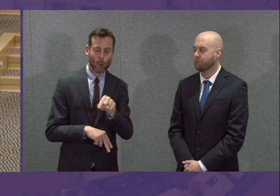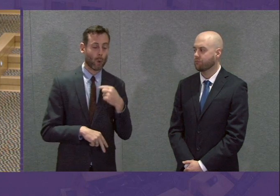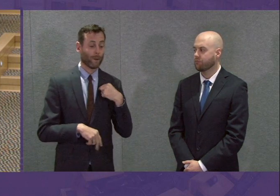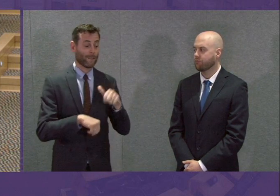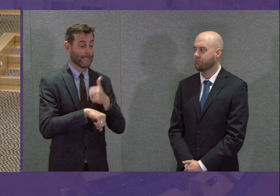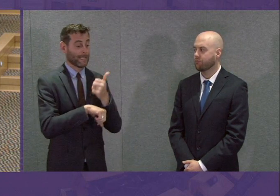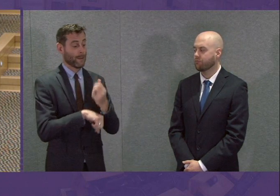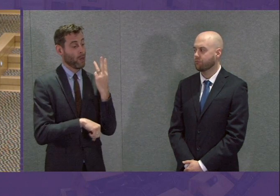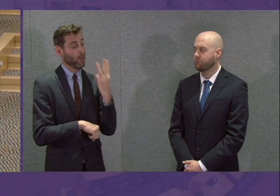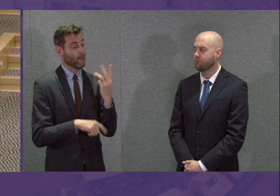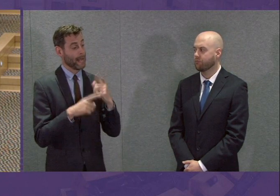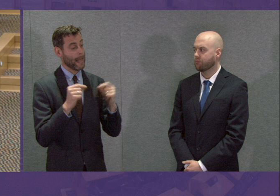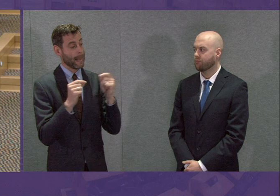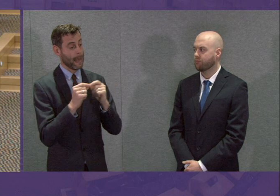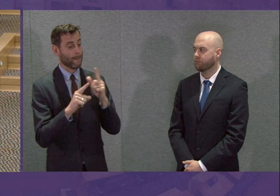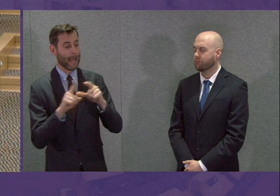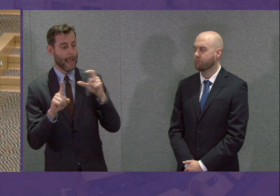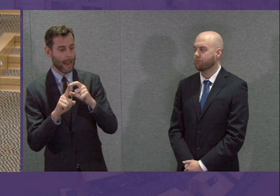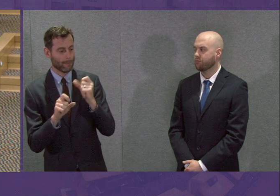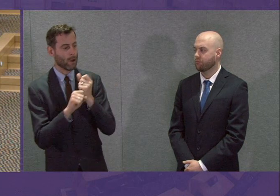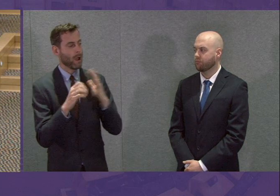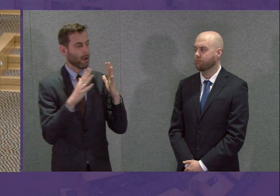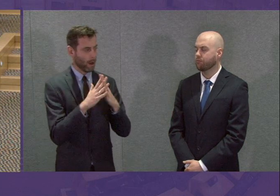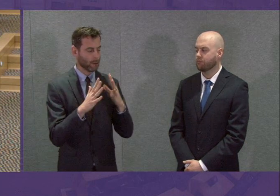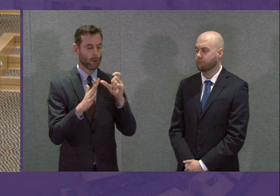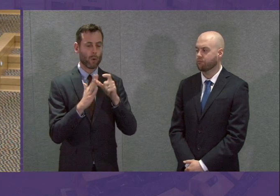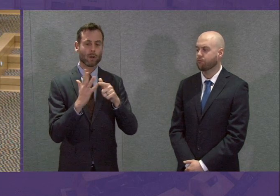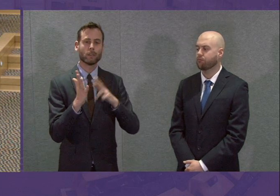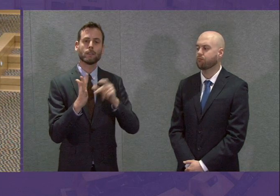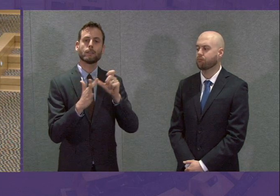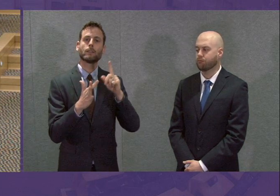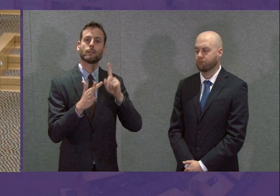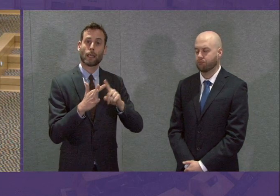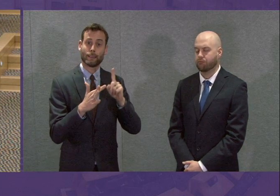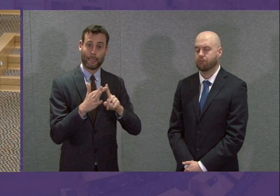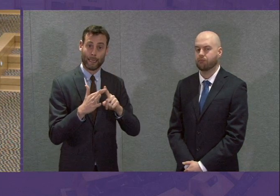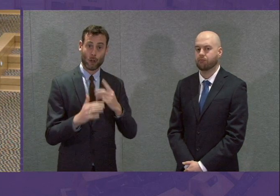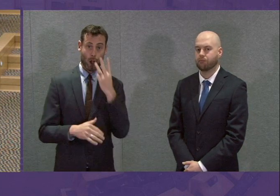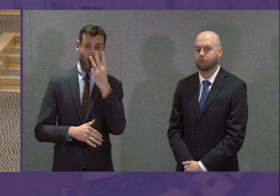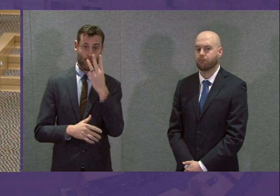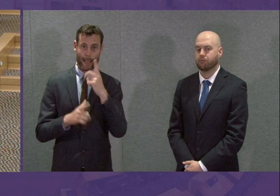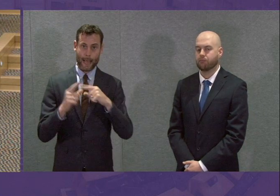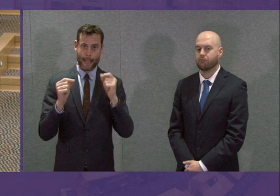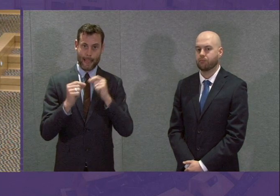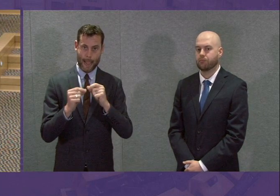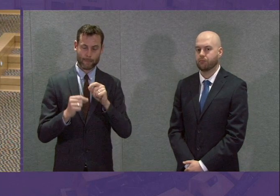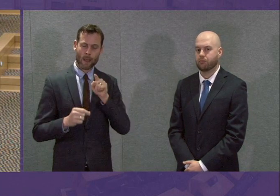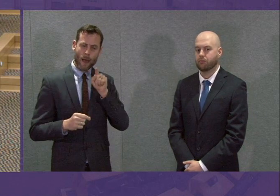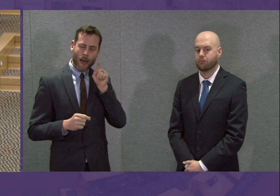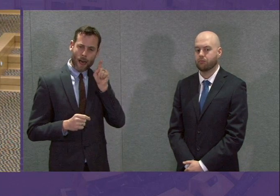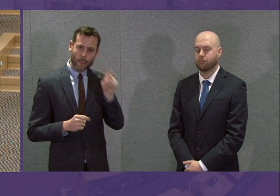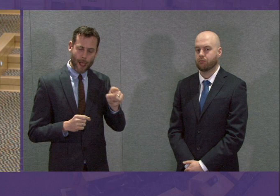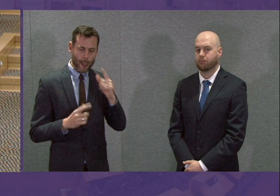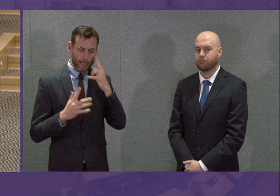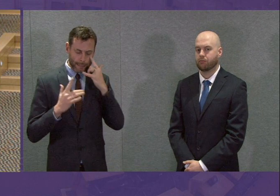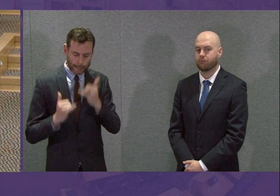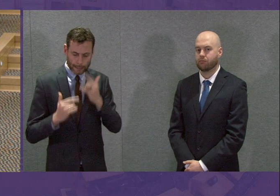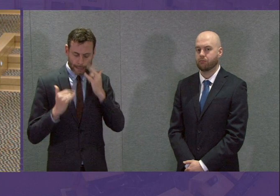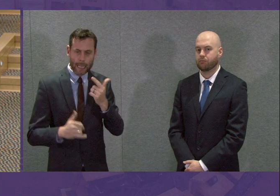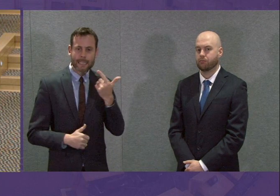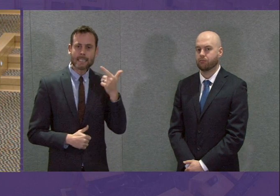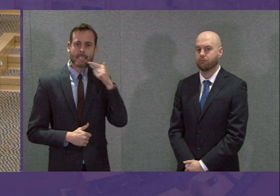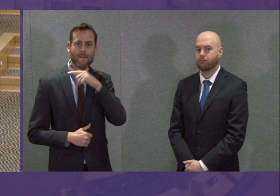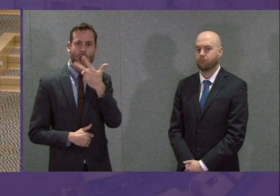Edinburgh, Glasgow and Dundee, that are operational. They currently have the capacity to do around 780 tests